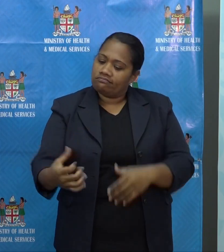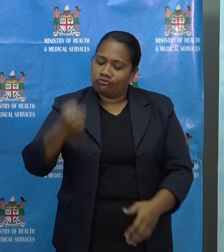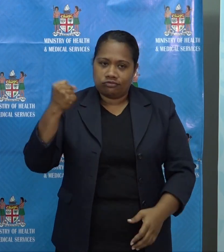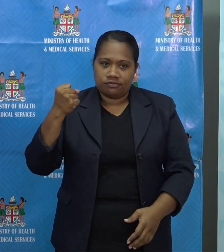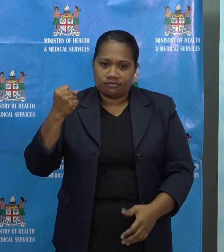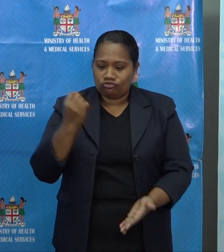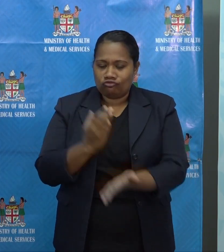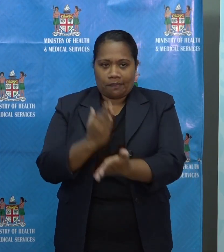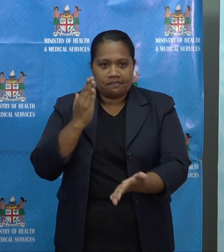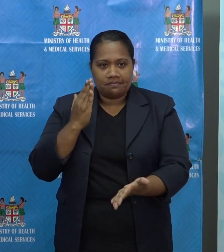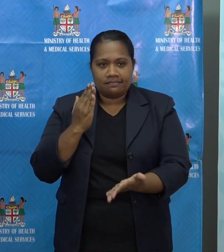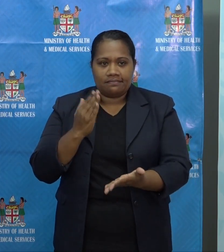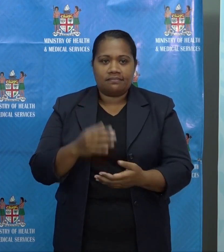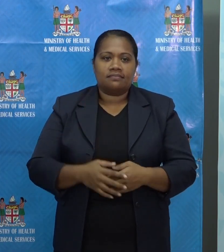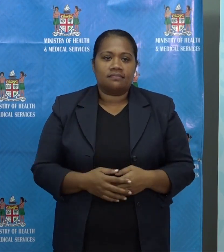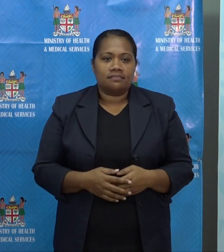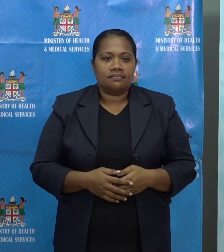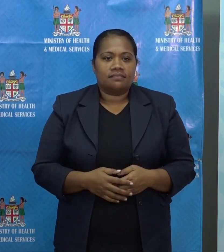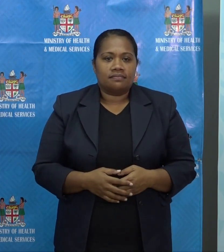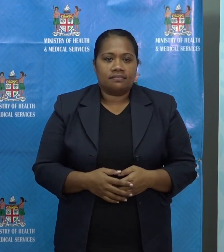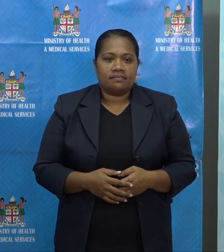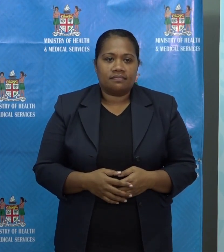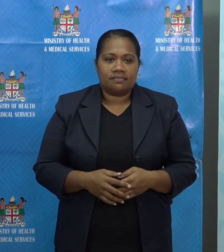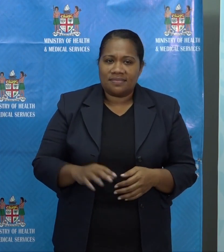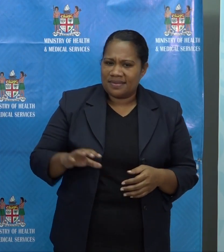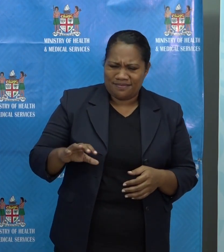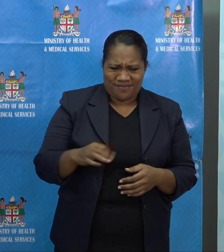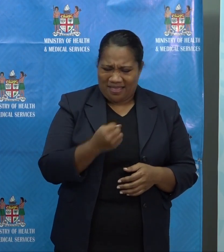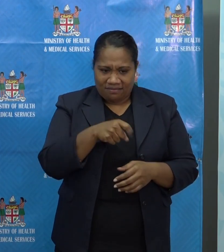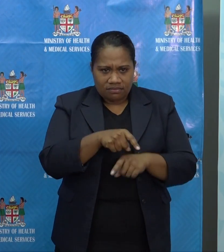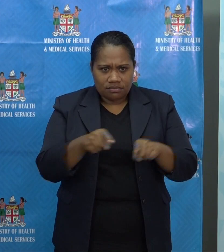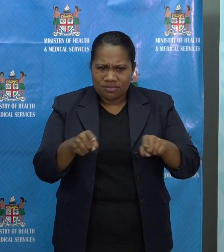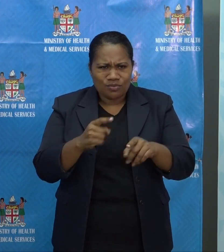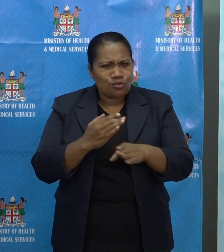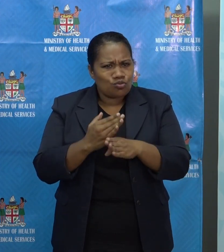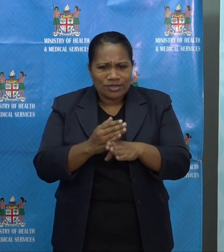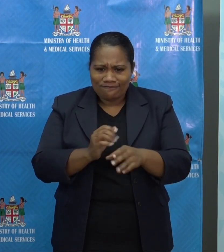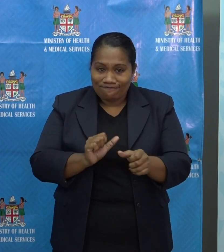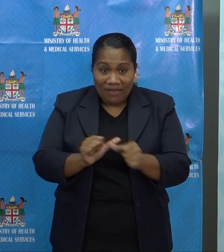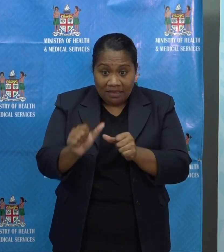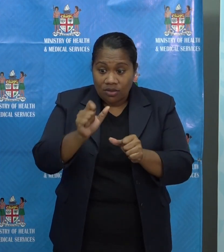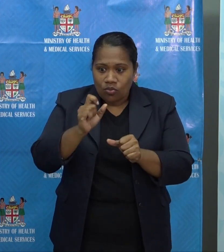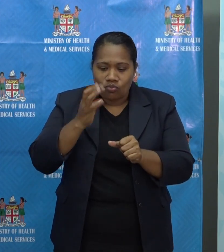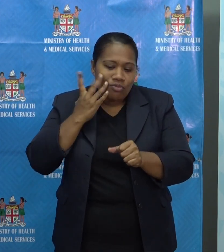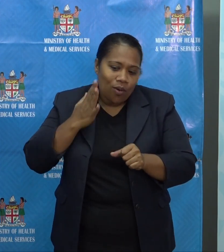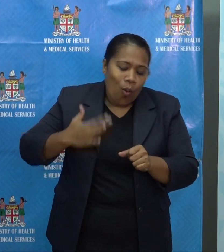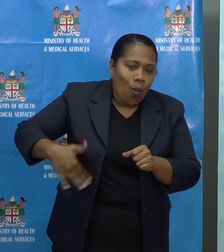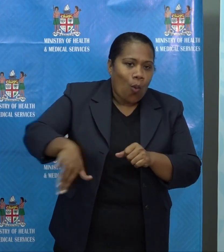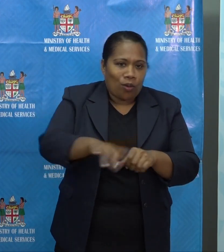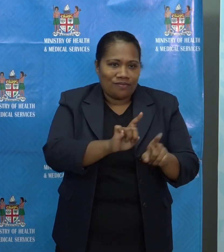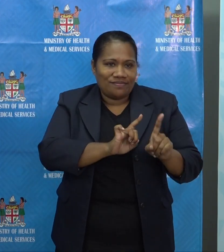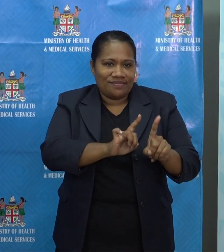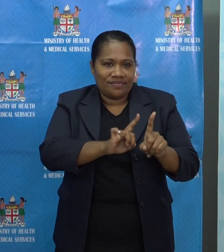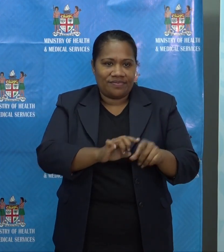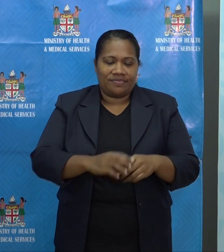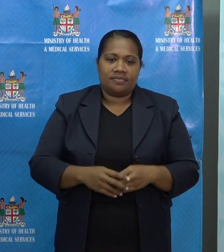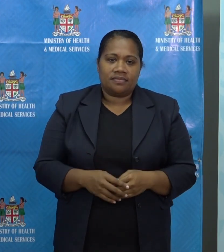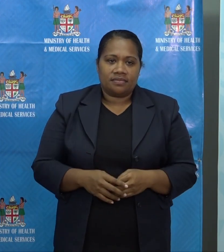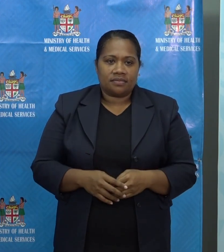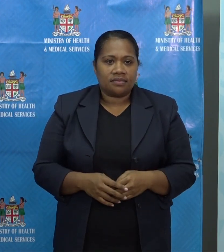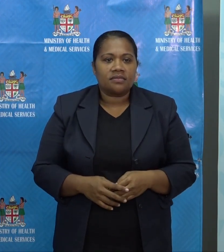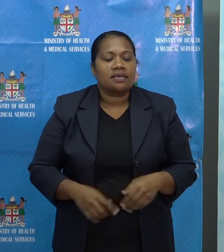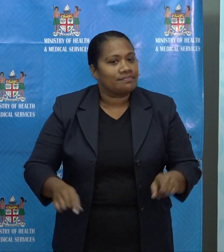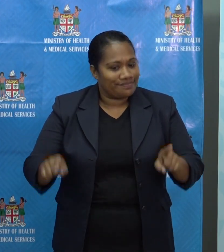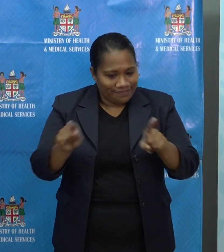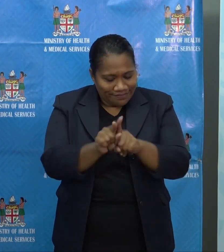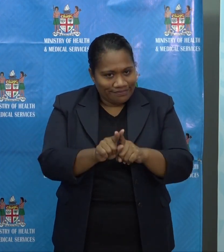Masks work best when everyone wears them. But they are not a substitute for physical distancing. As much as